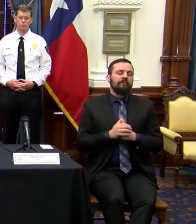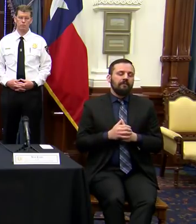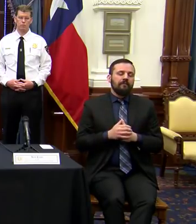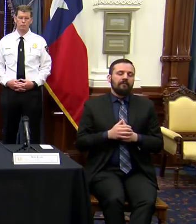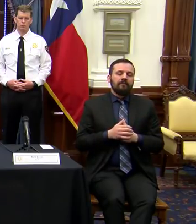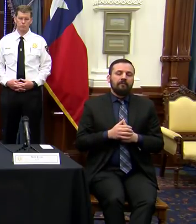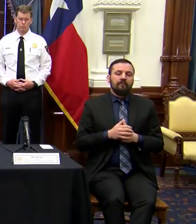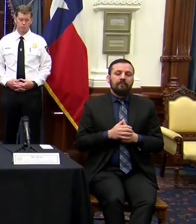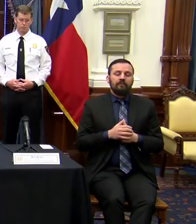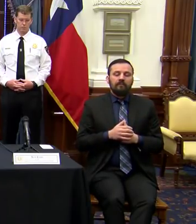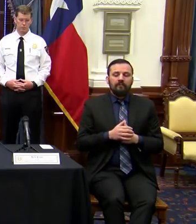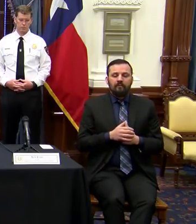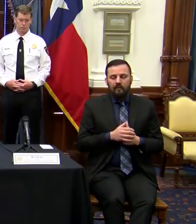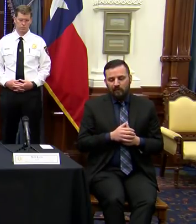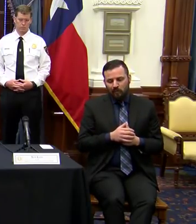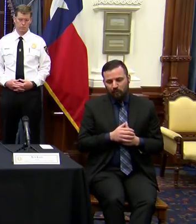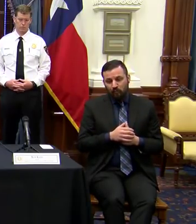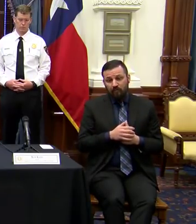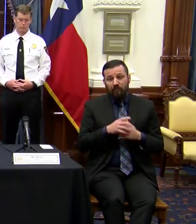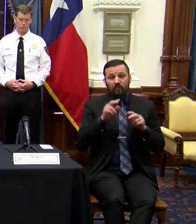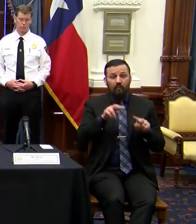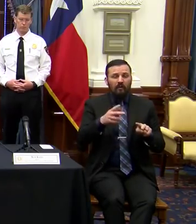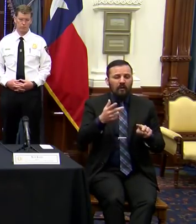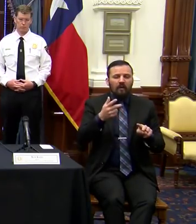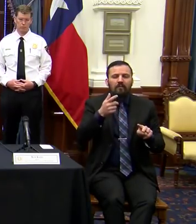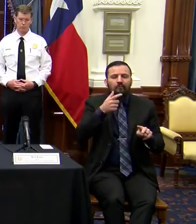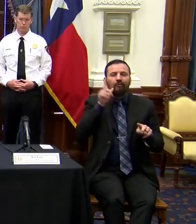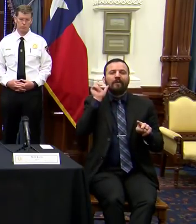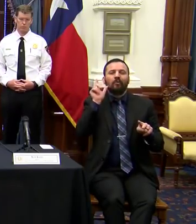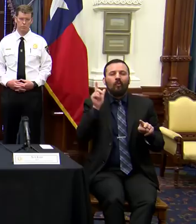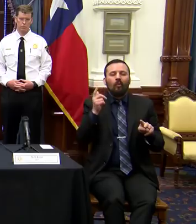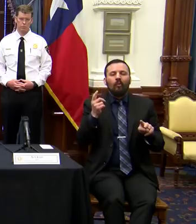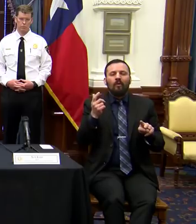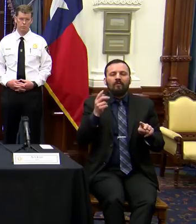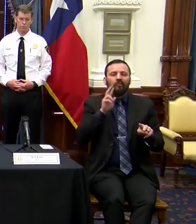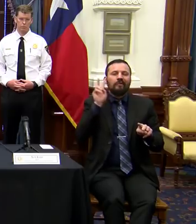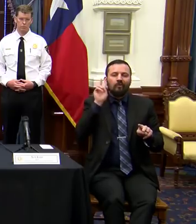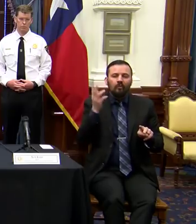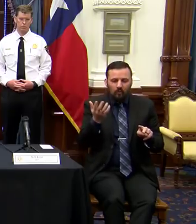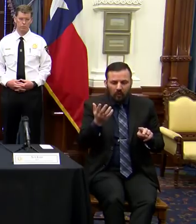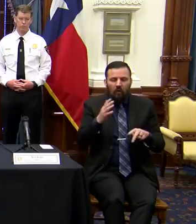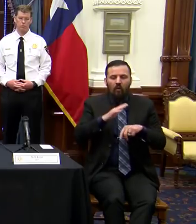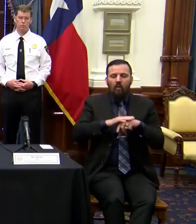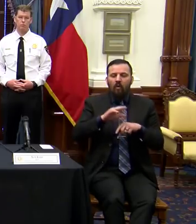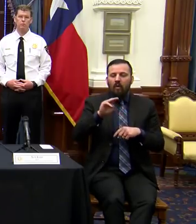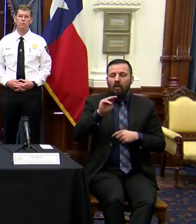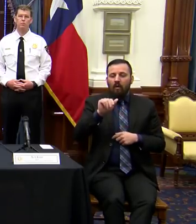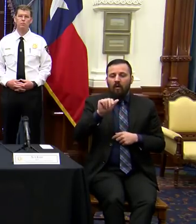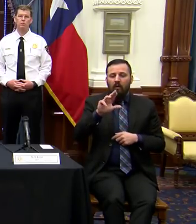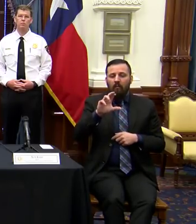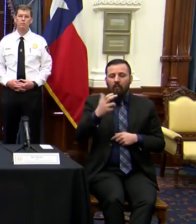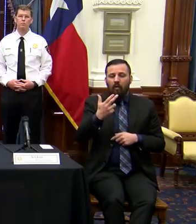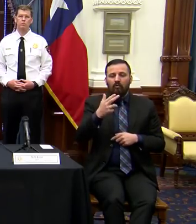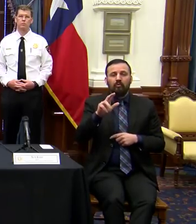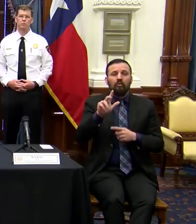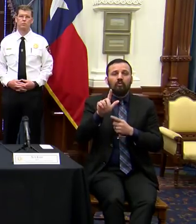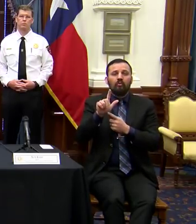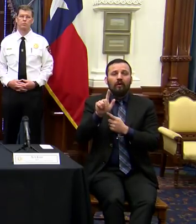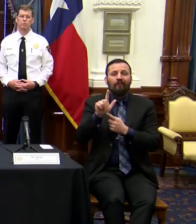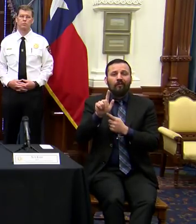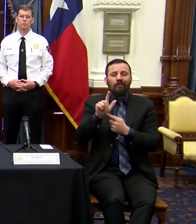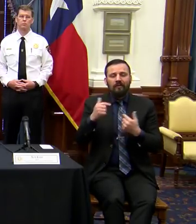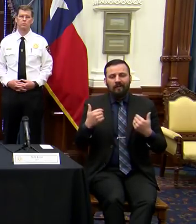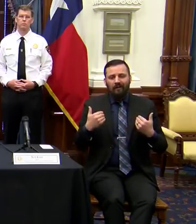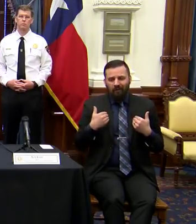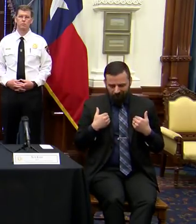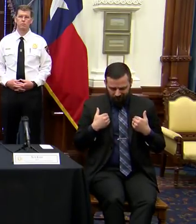If you look two days ago, on March 21st, there had been,